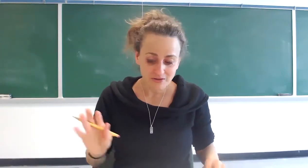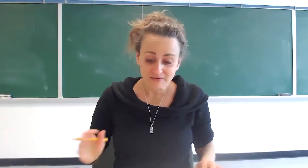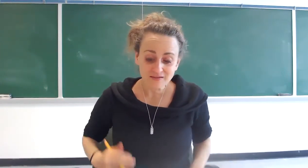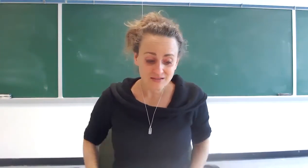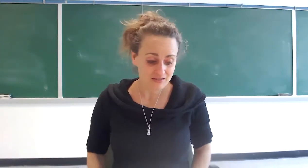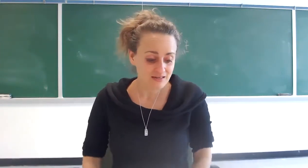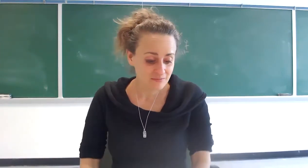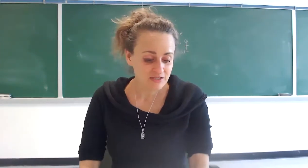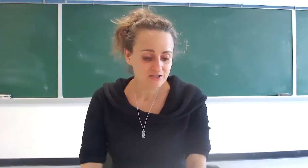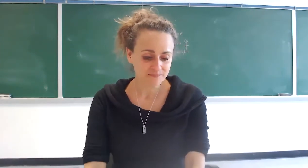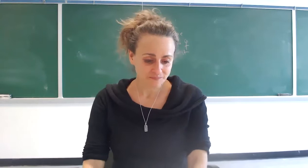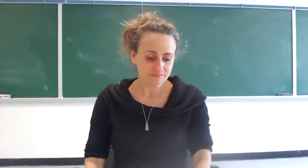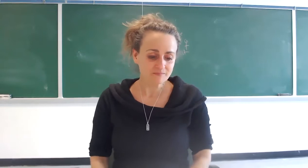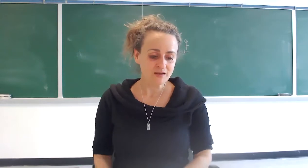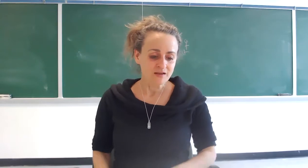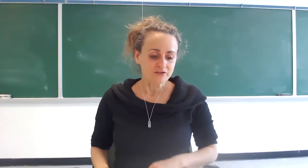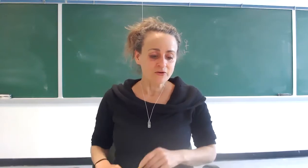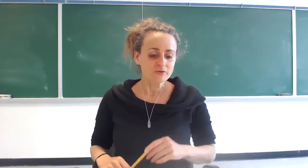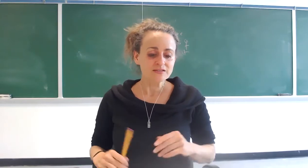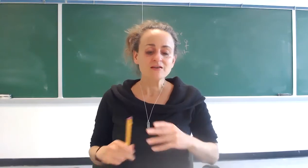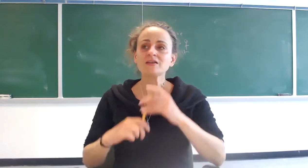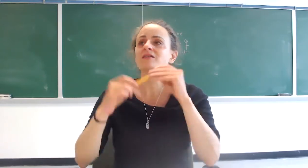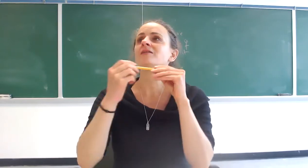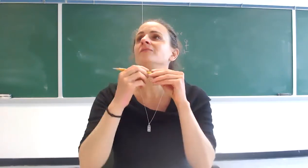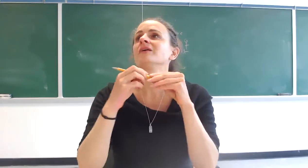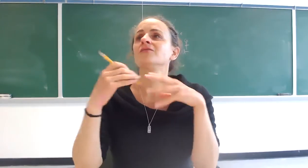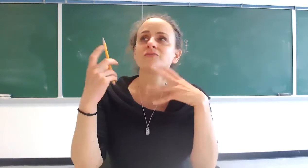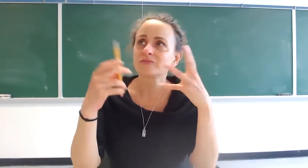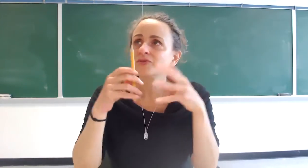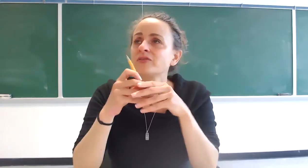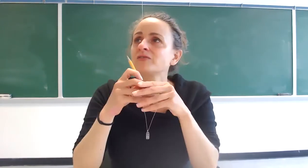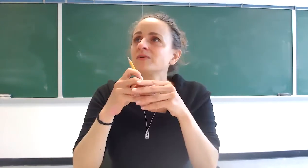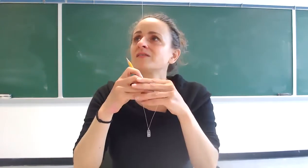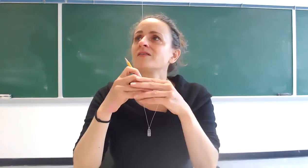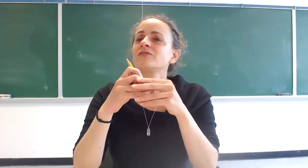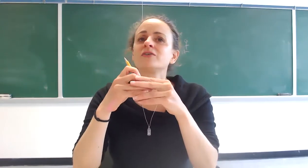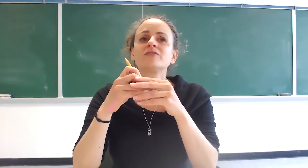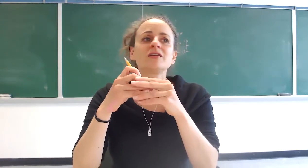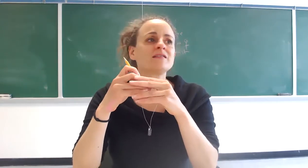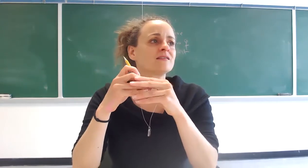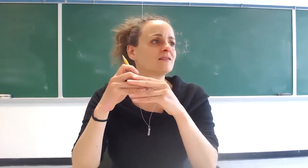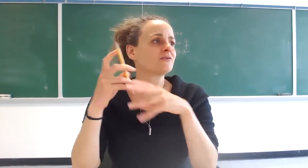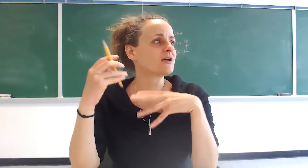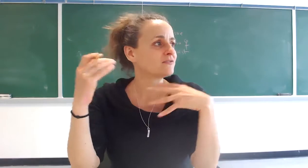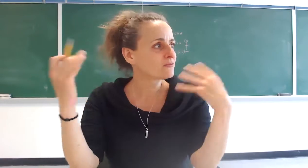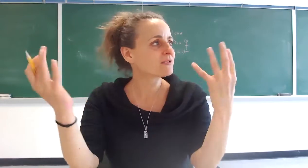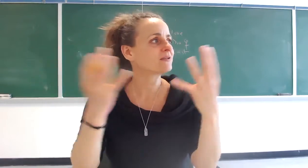to see this today especially so we saw that um a few things we saw that for living us you know kind of speaking